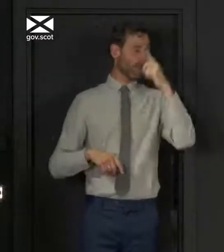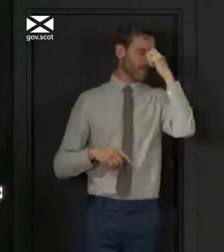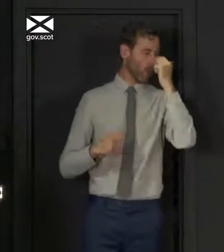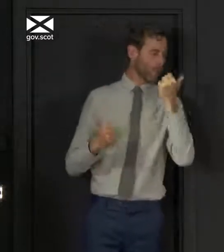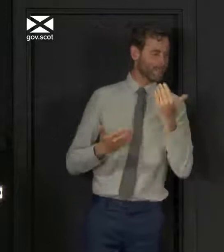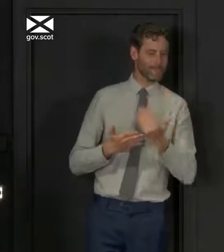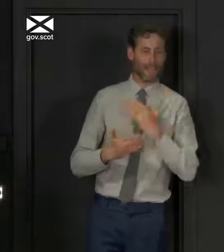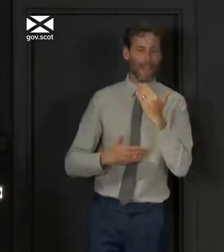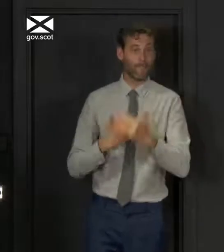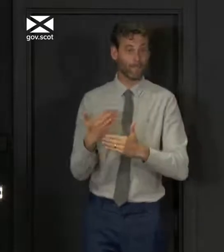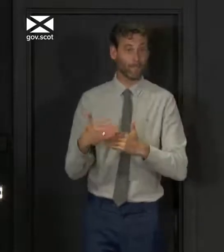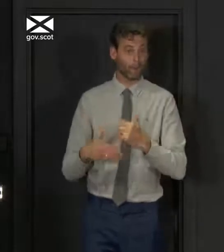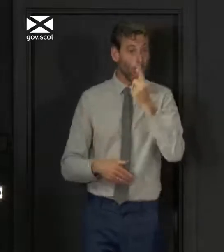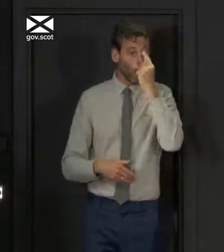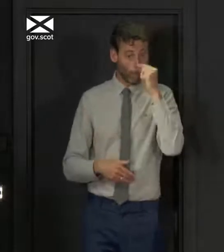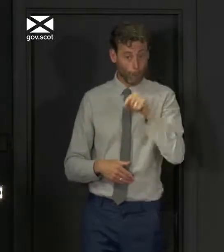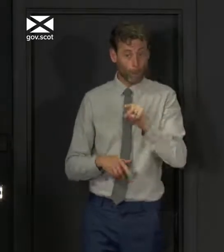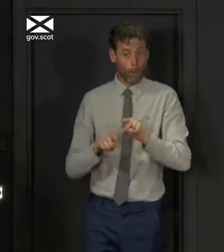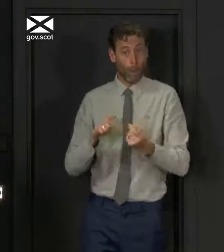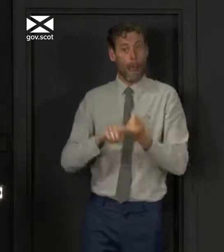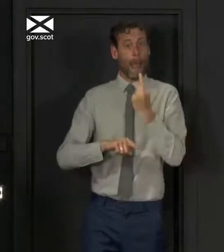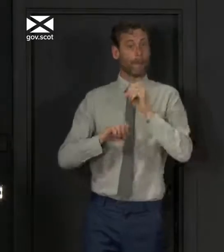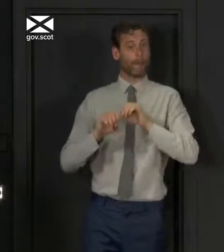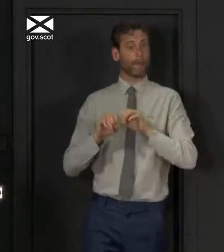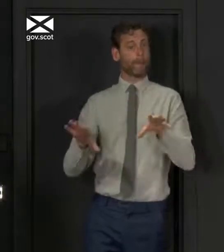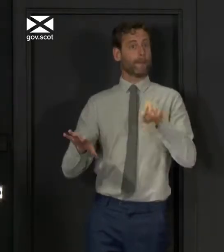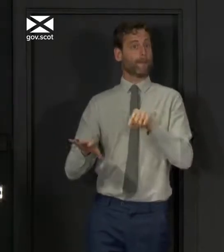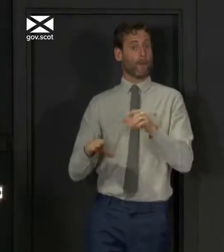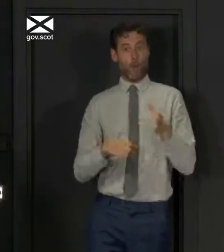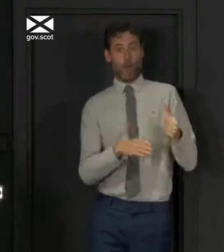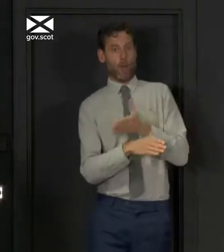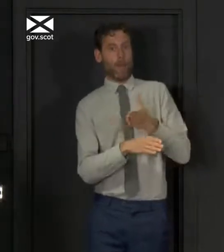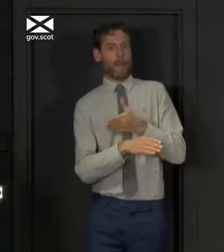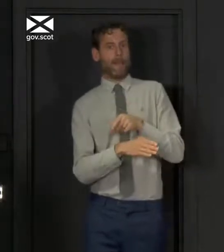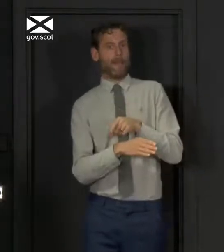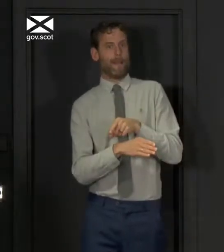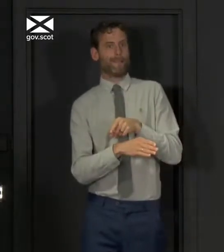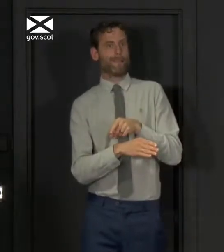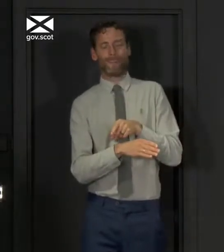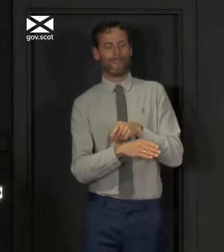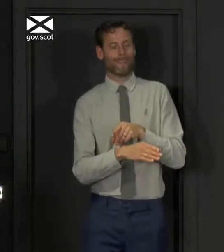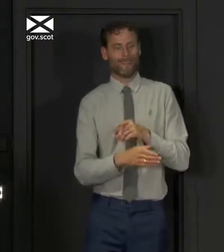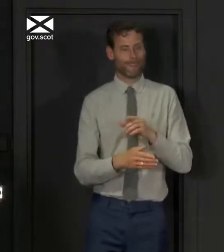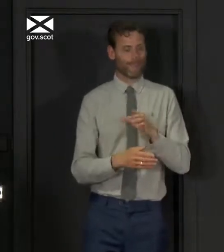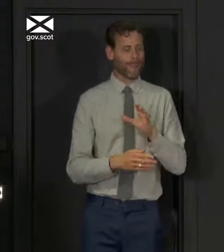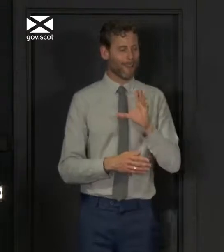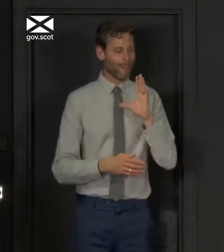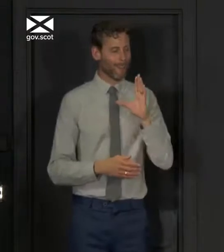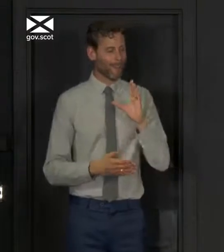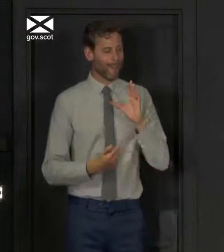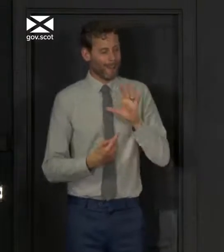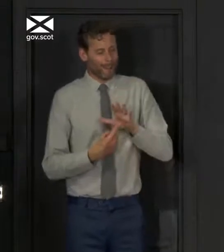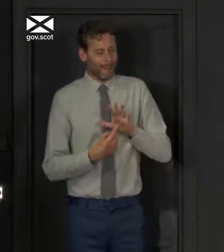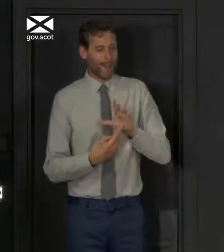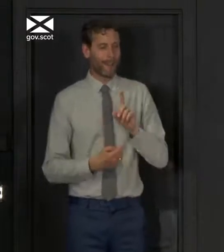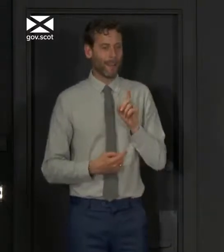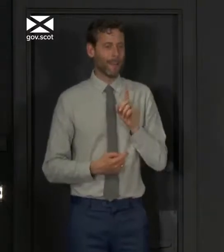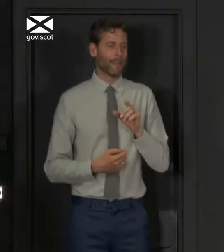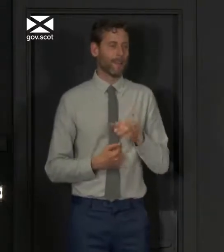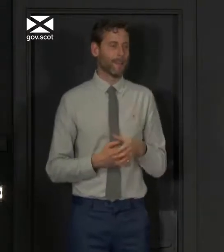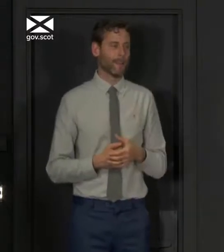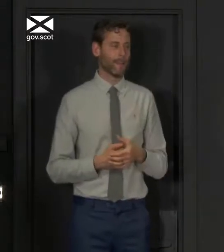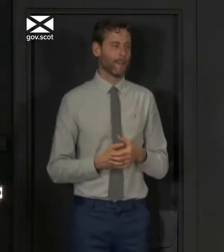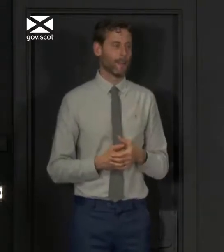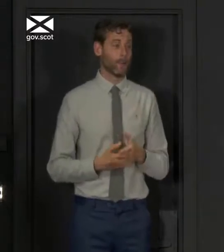business too much, then we could see an increase in cases very, very quickly. So all of this, to some extent, to a large